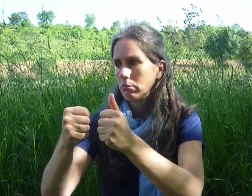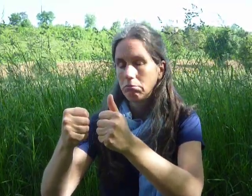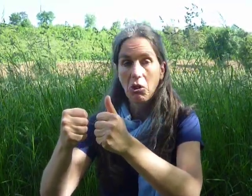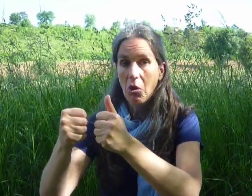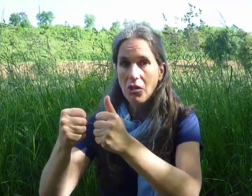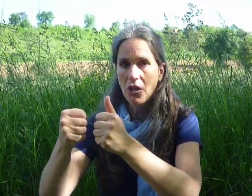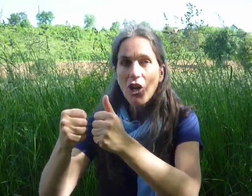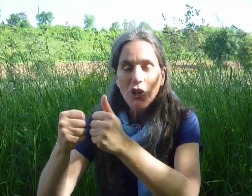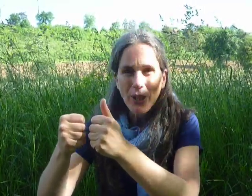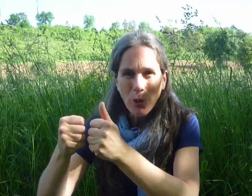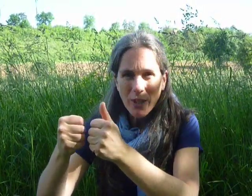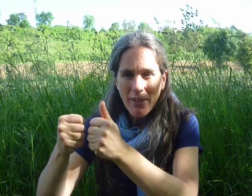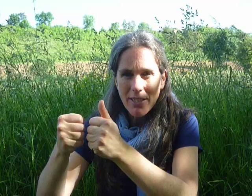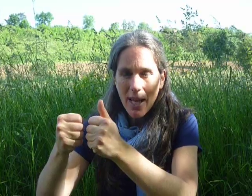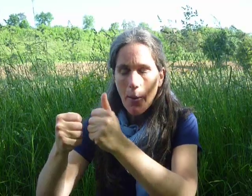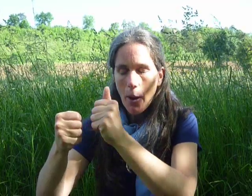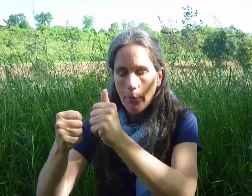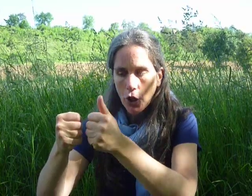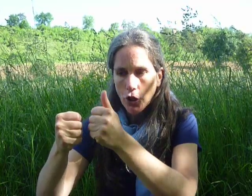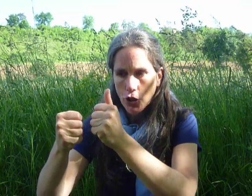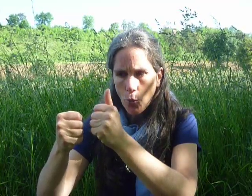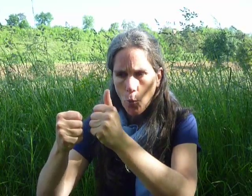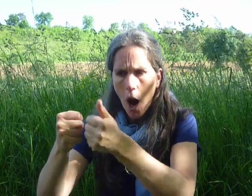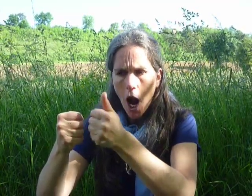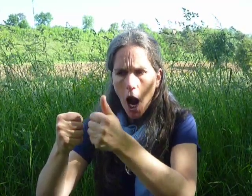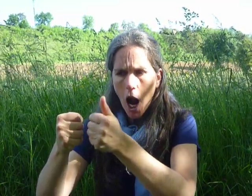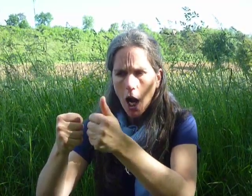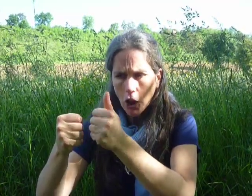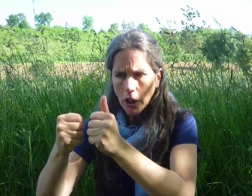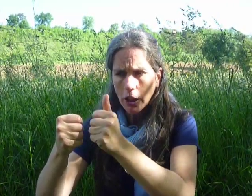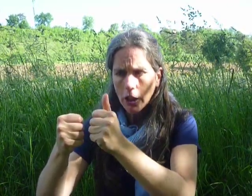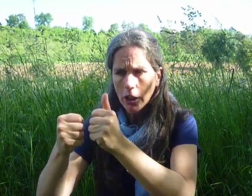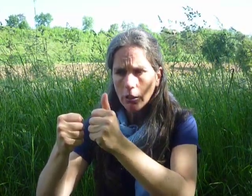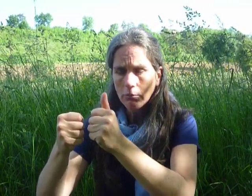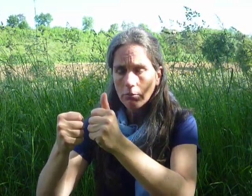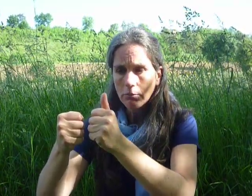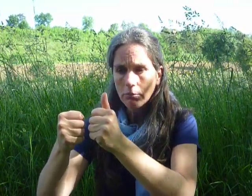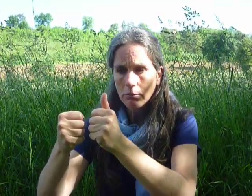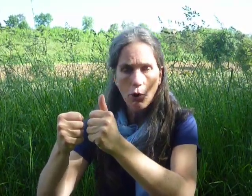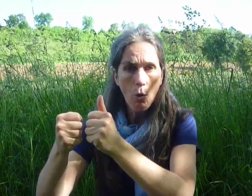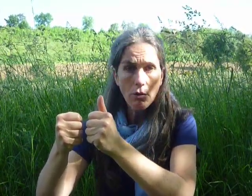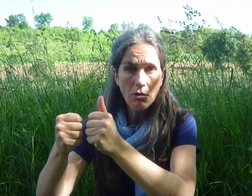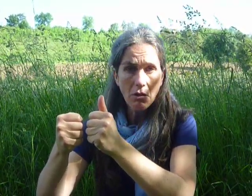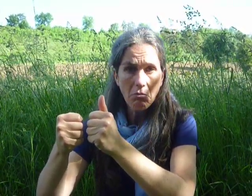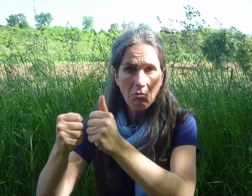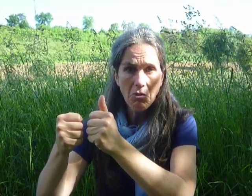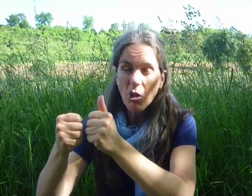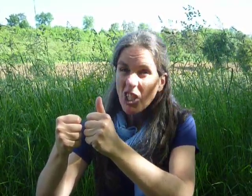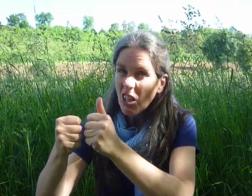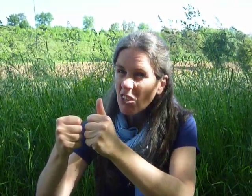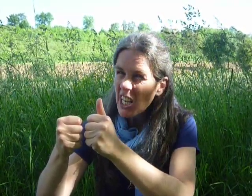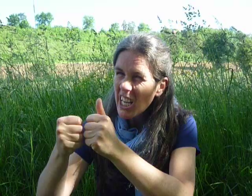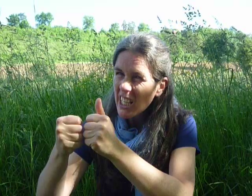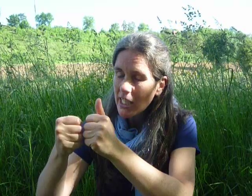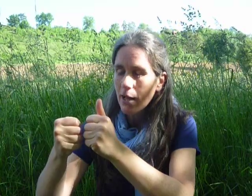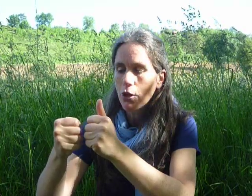No answer. So he called out his name. Mr. Waggle. No answer. So he shouted a little louder.